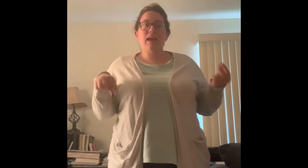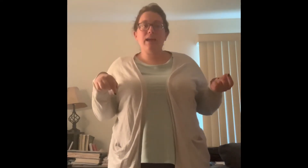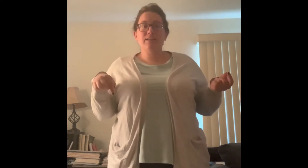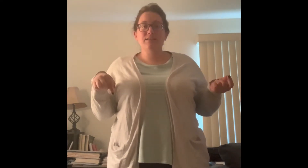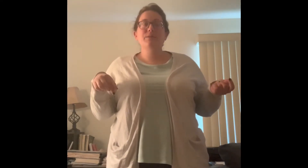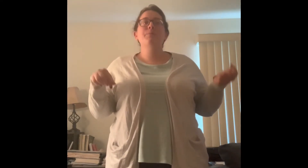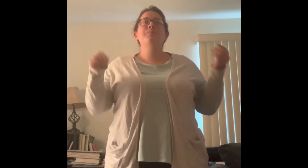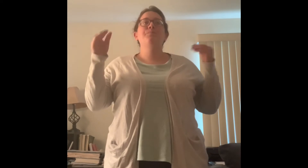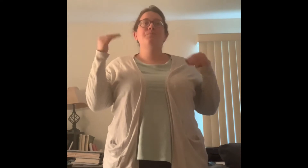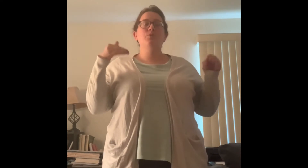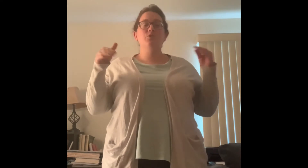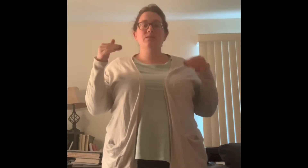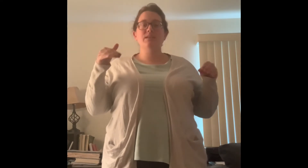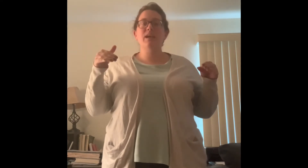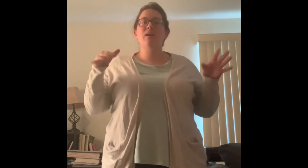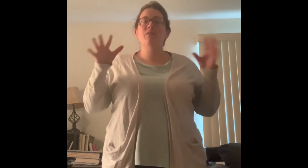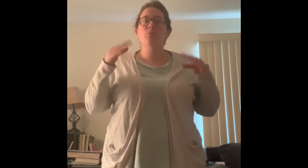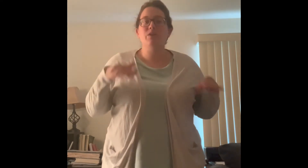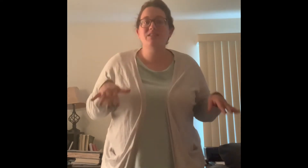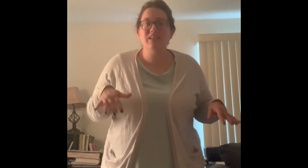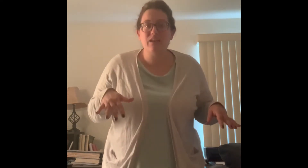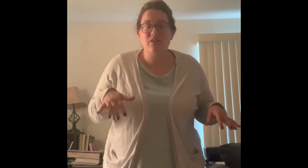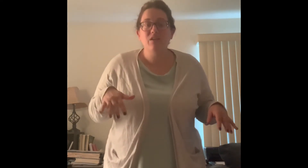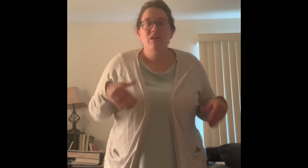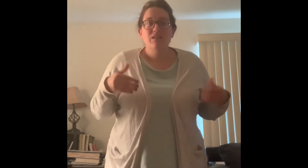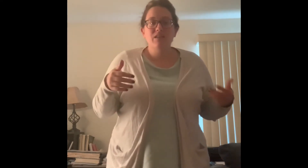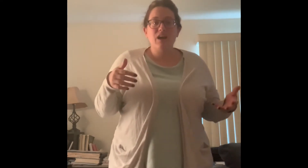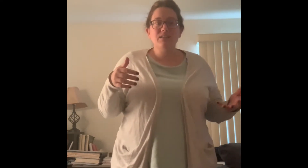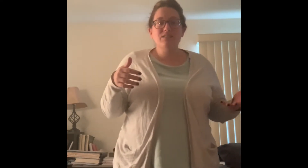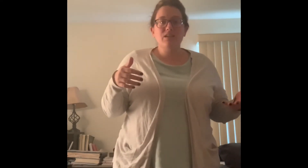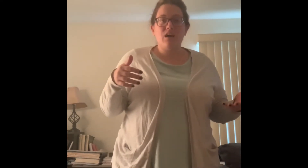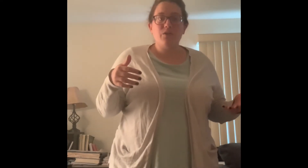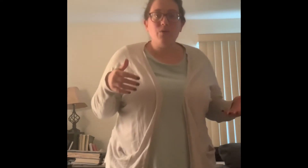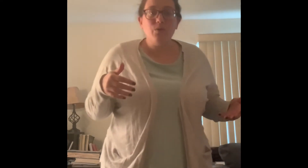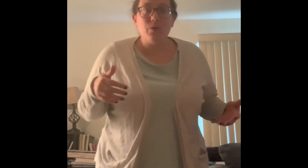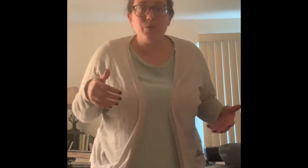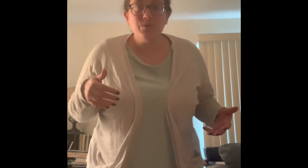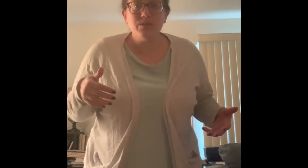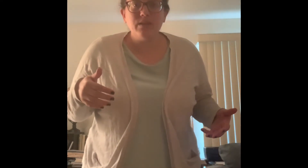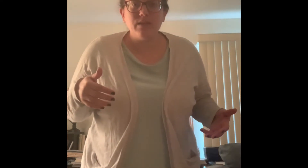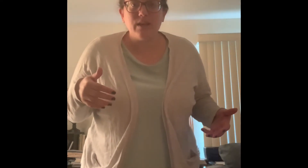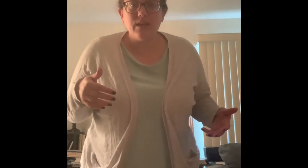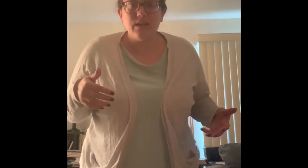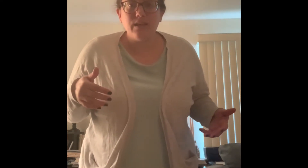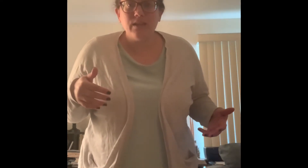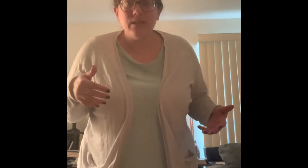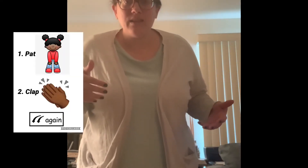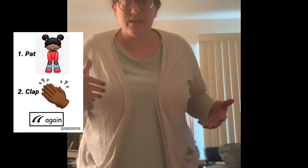you'll see how they work together. The ostinato goes like this.